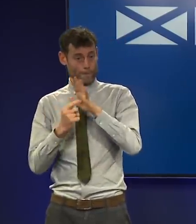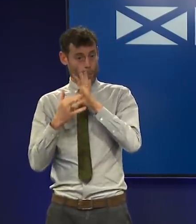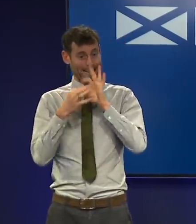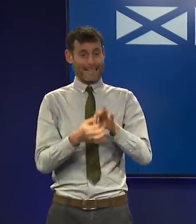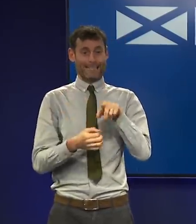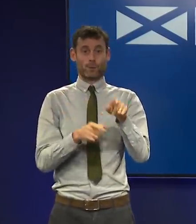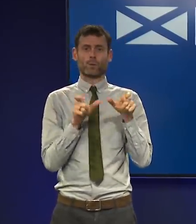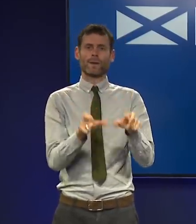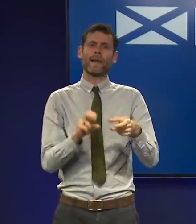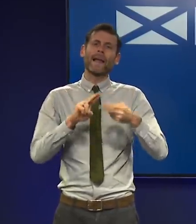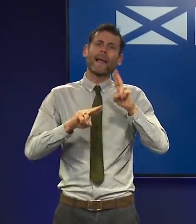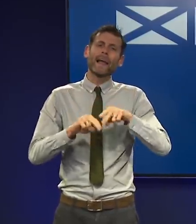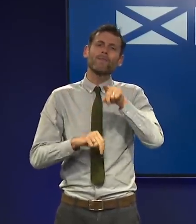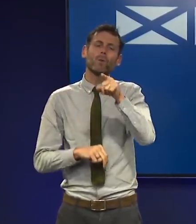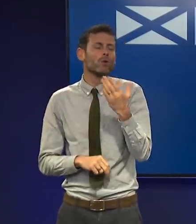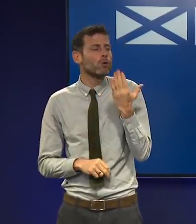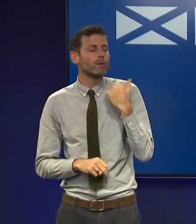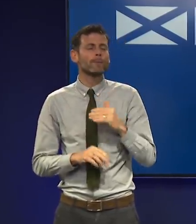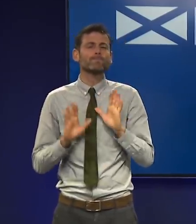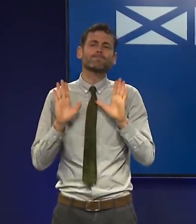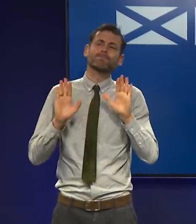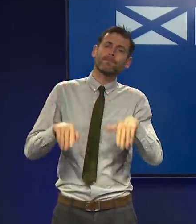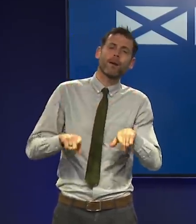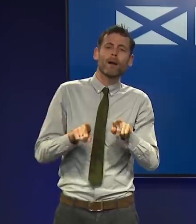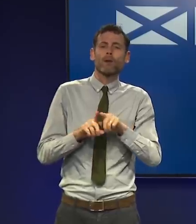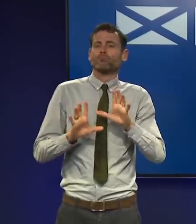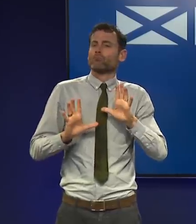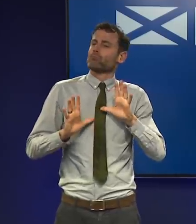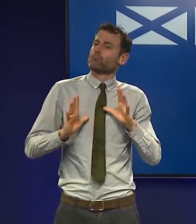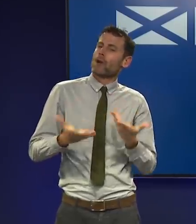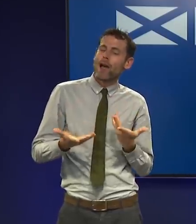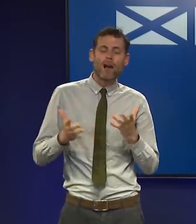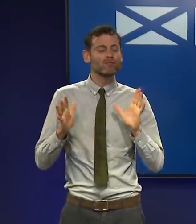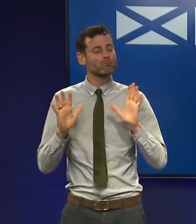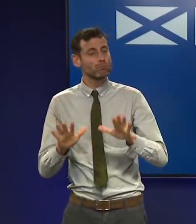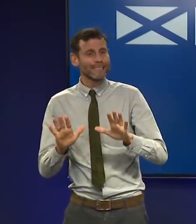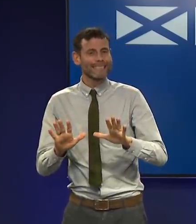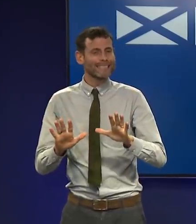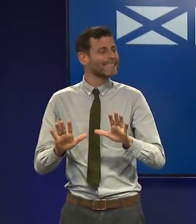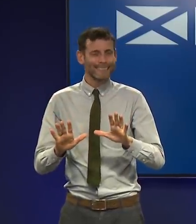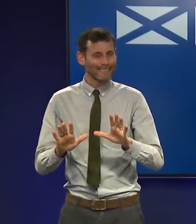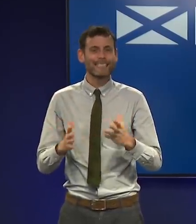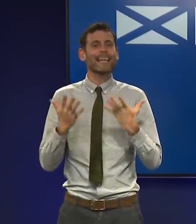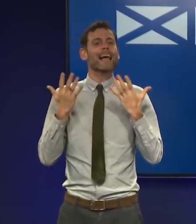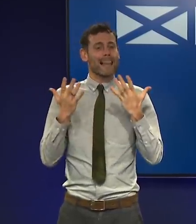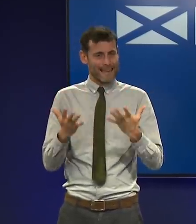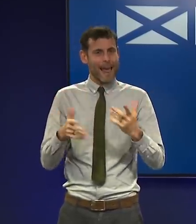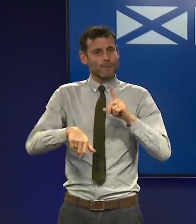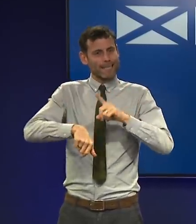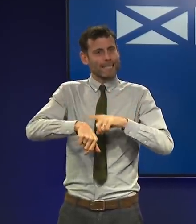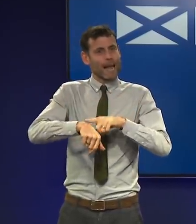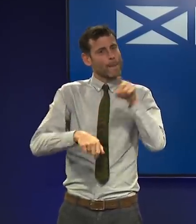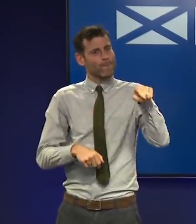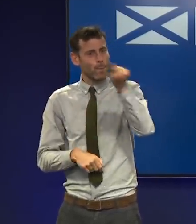entirely understandable, and I'm sure we are all in that position to a greater or lesser extent, now is the time to start following